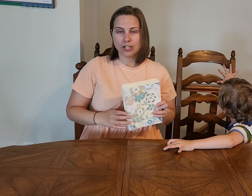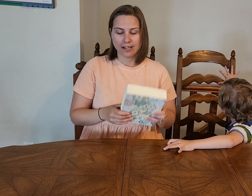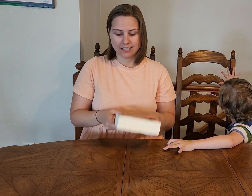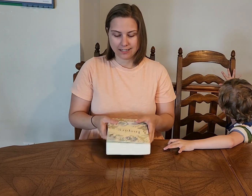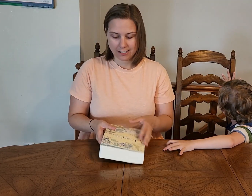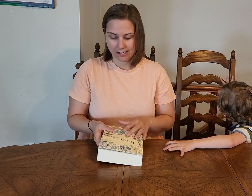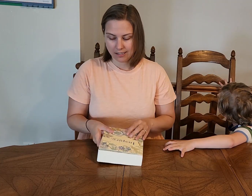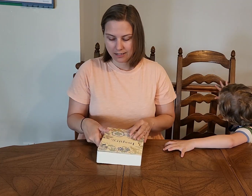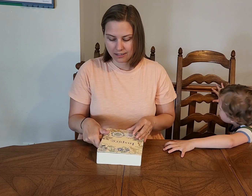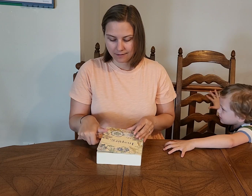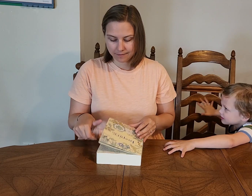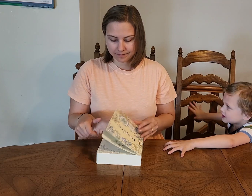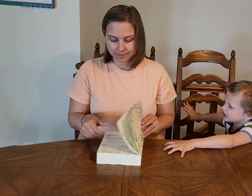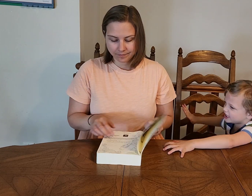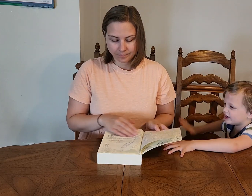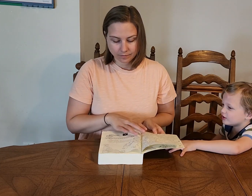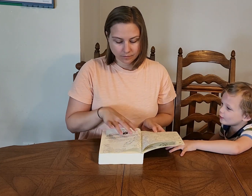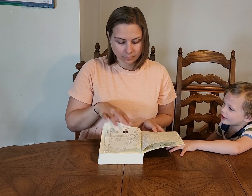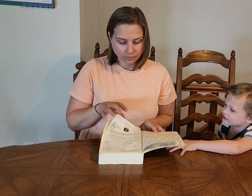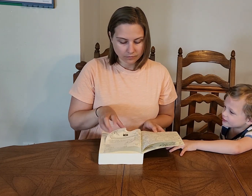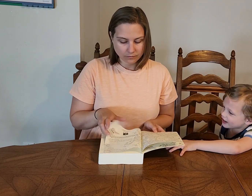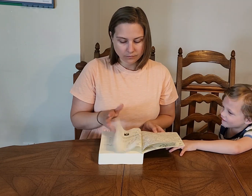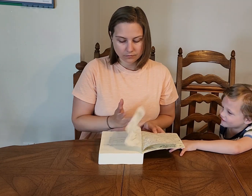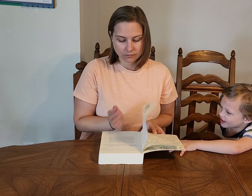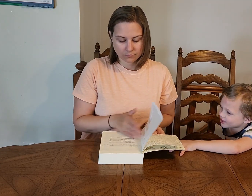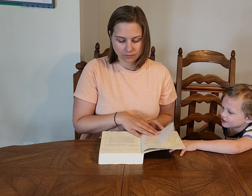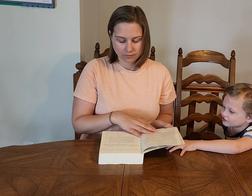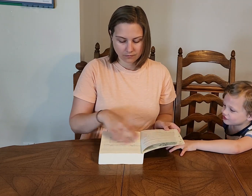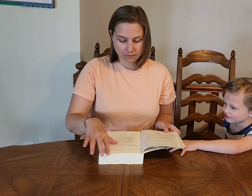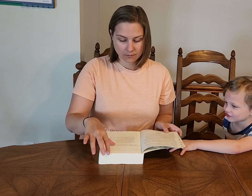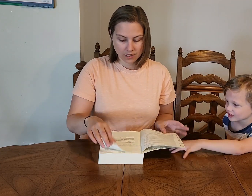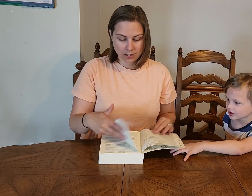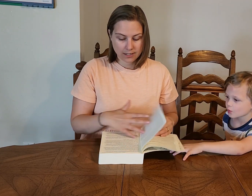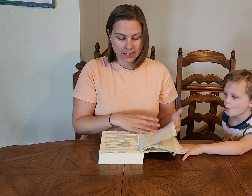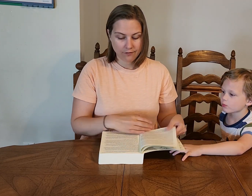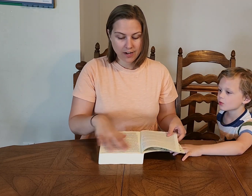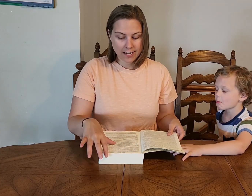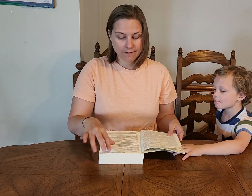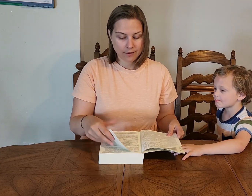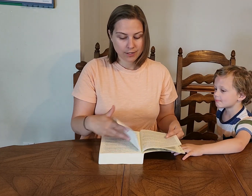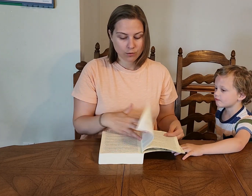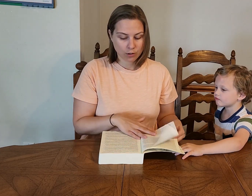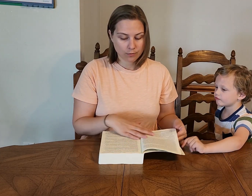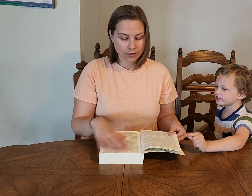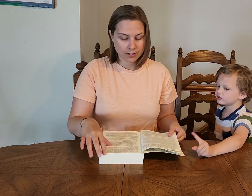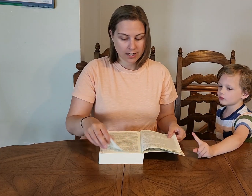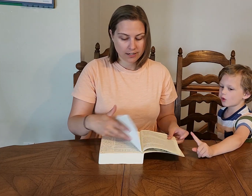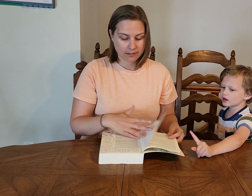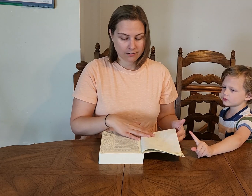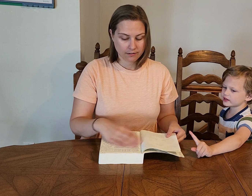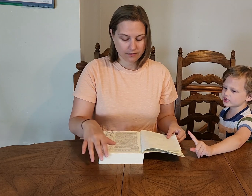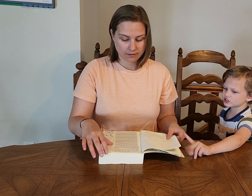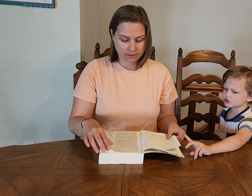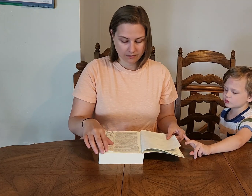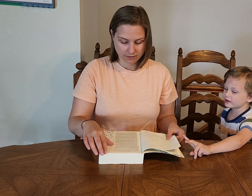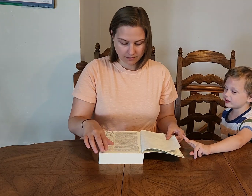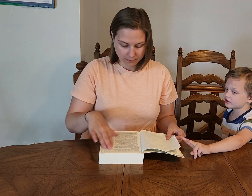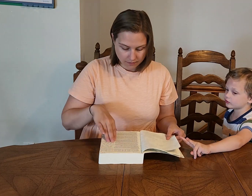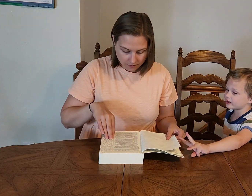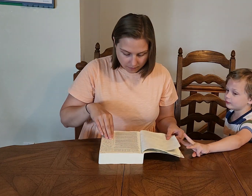Genesis. I knew it. We have five. Okay, five. That means we're almost done. one. We did two. We did three.